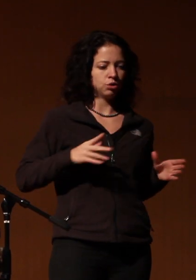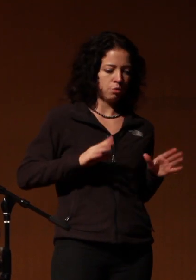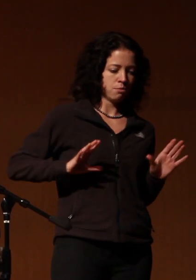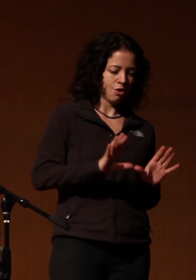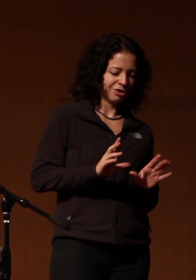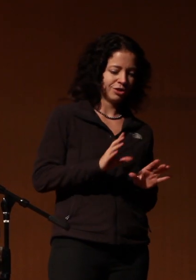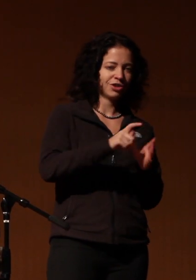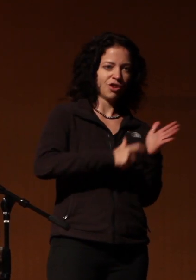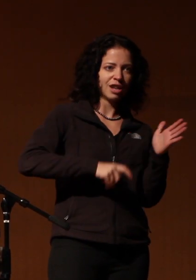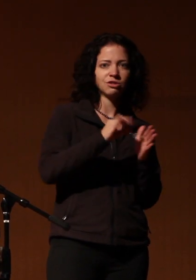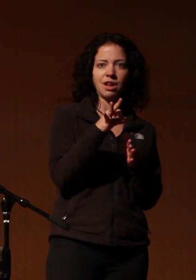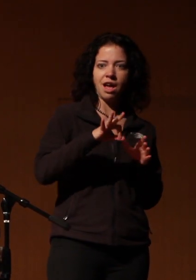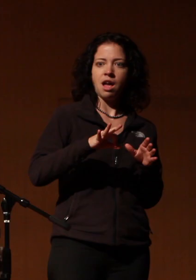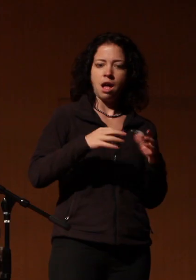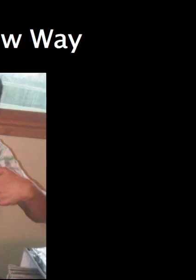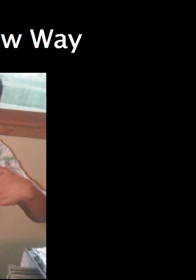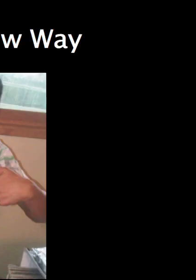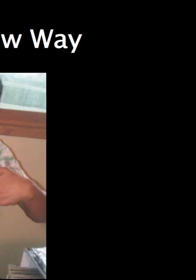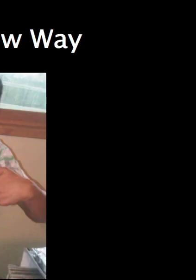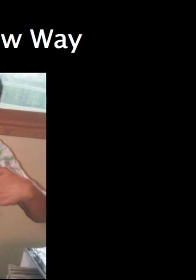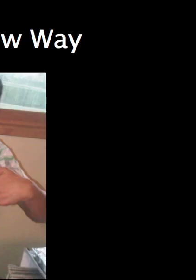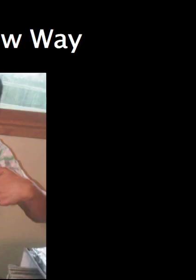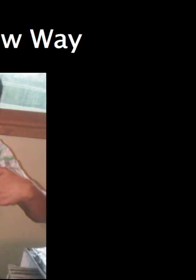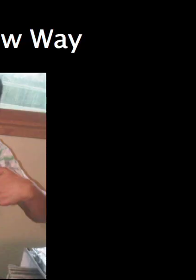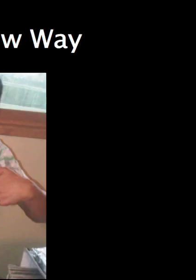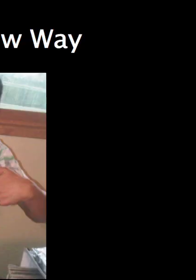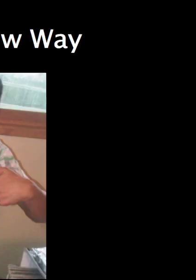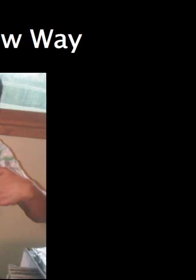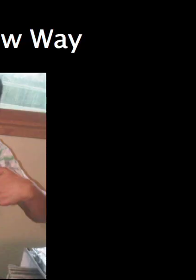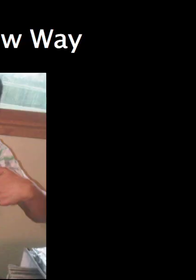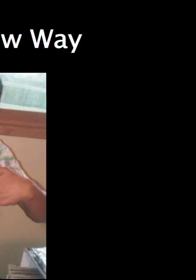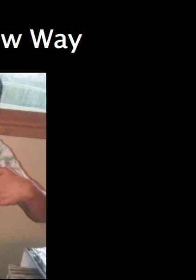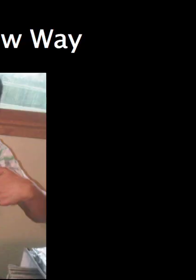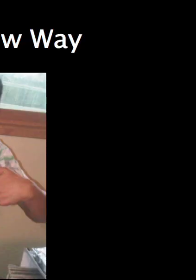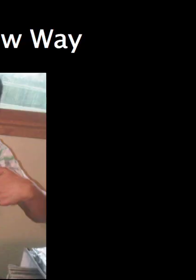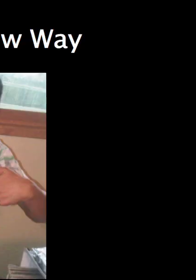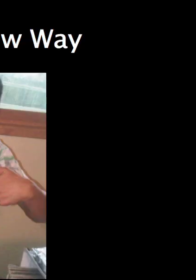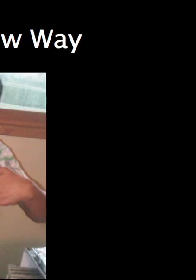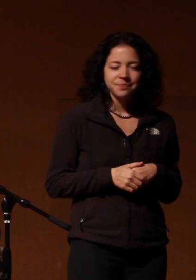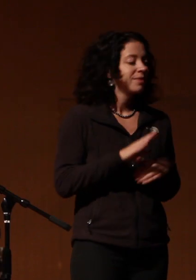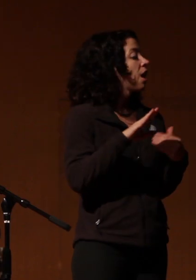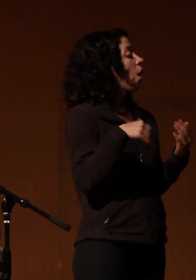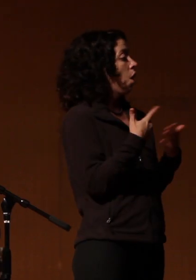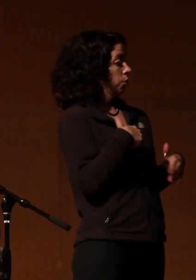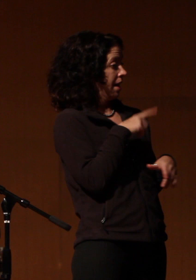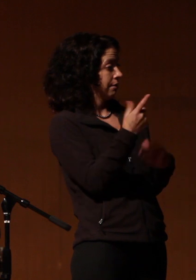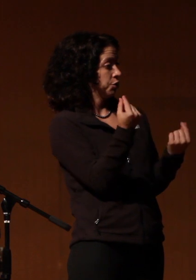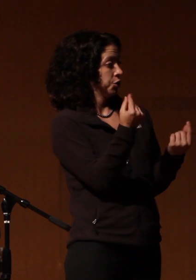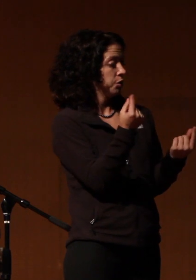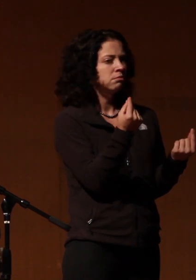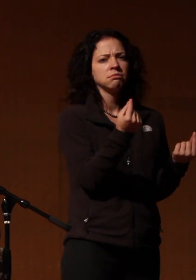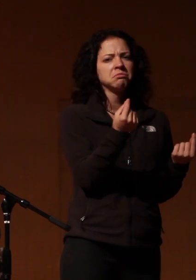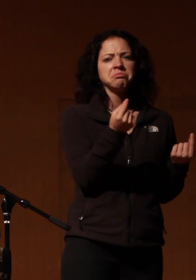through technology that's right all you have to do is not